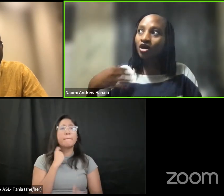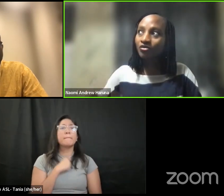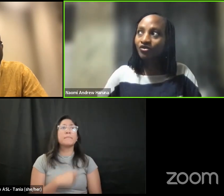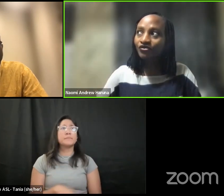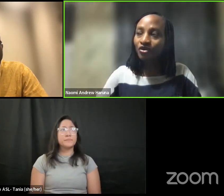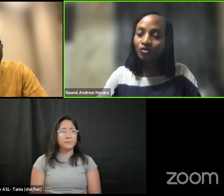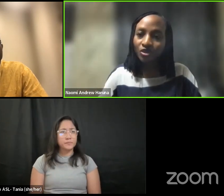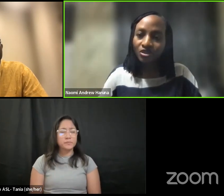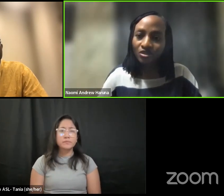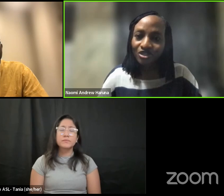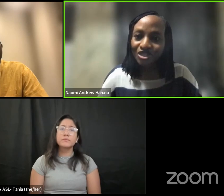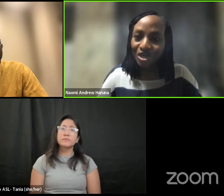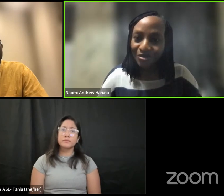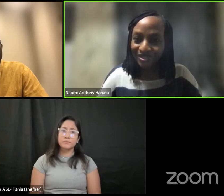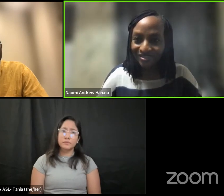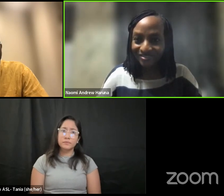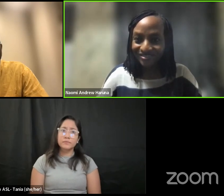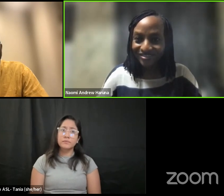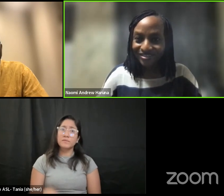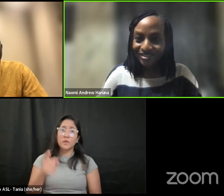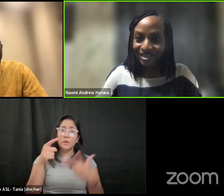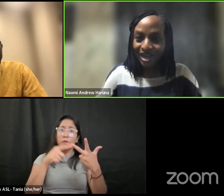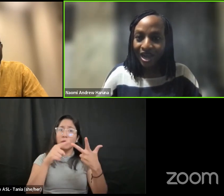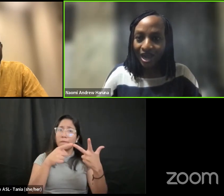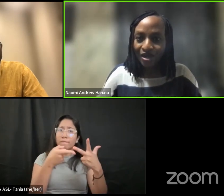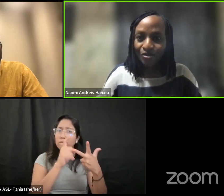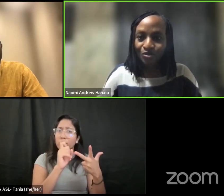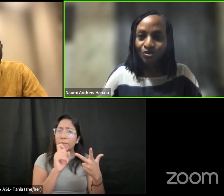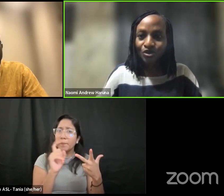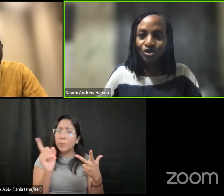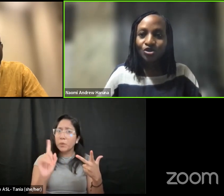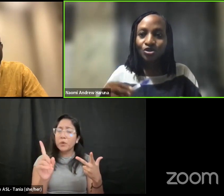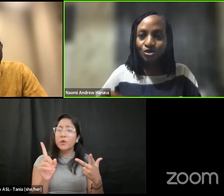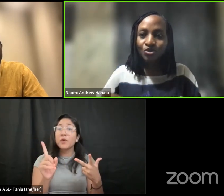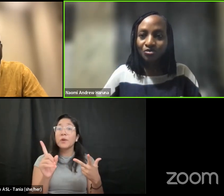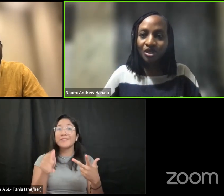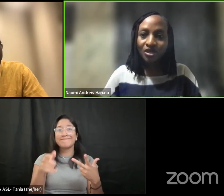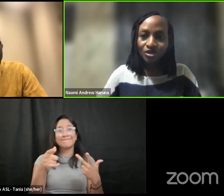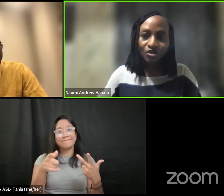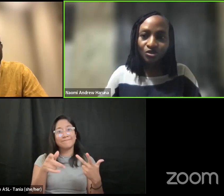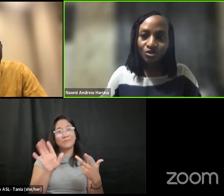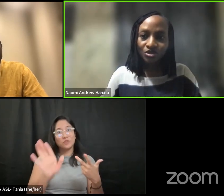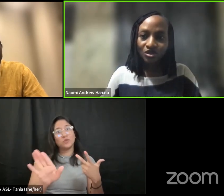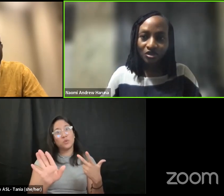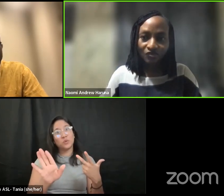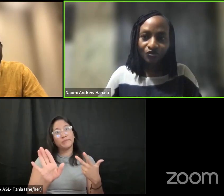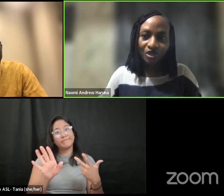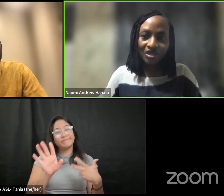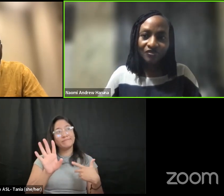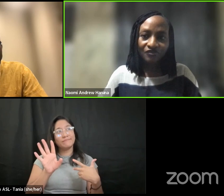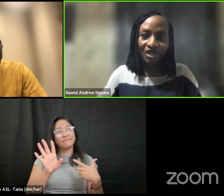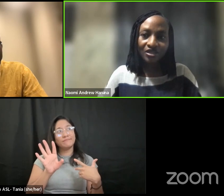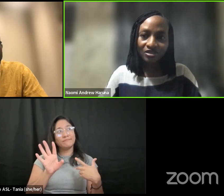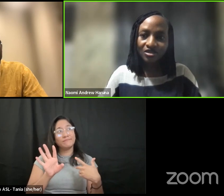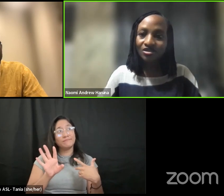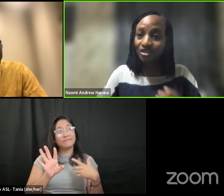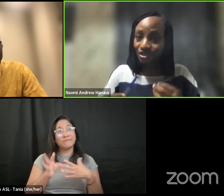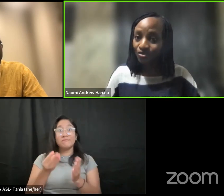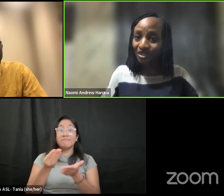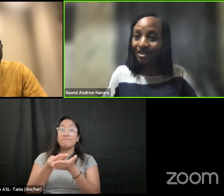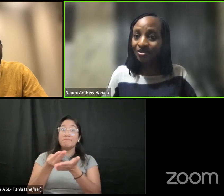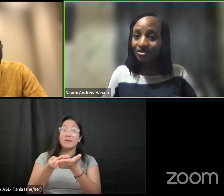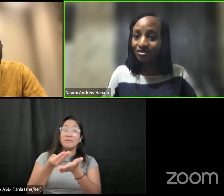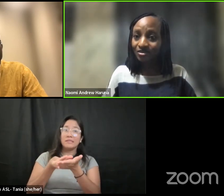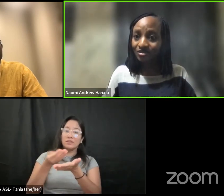where you're coming from would determine how you would make use of whatever finances